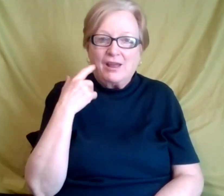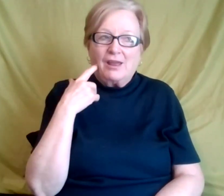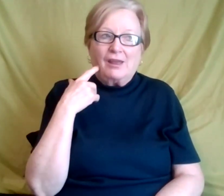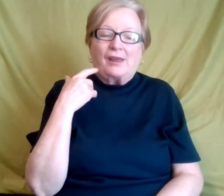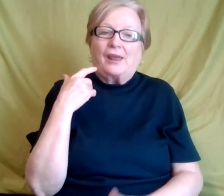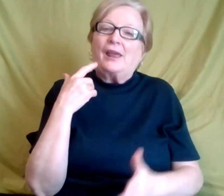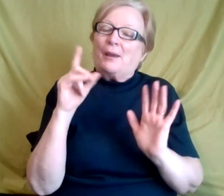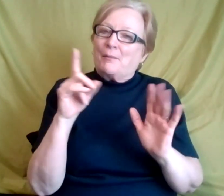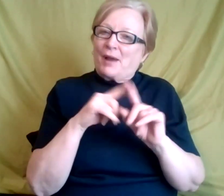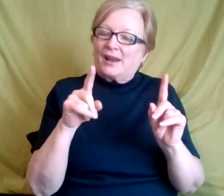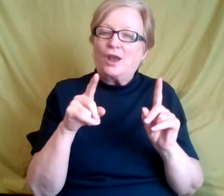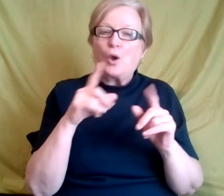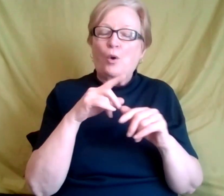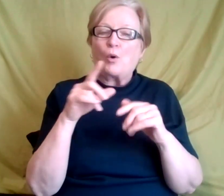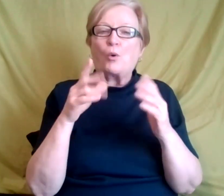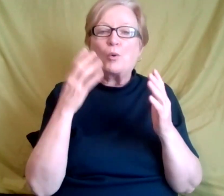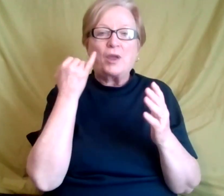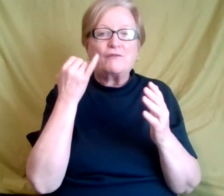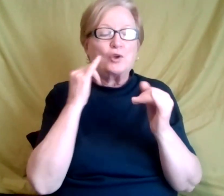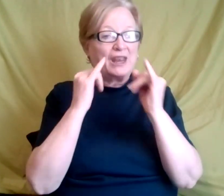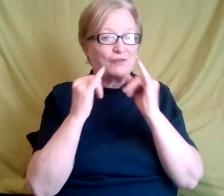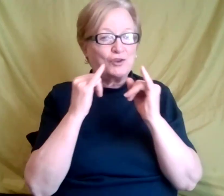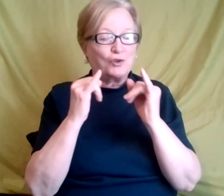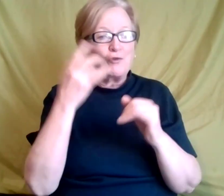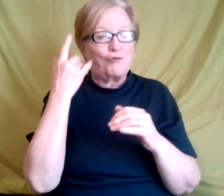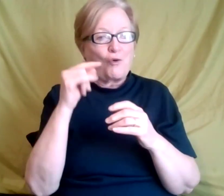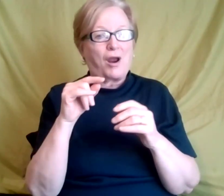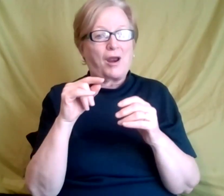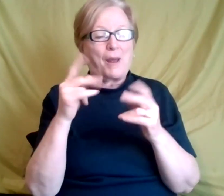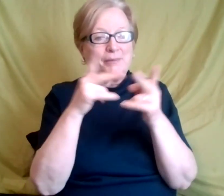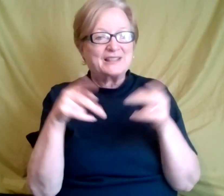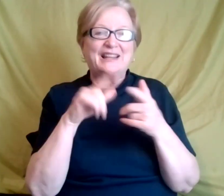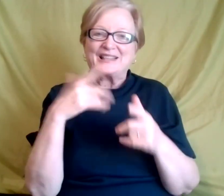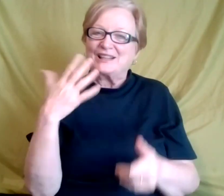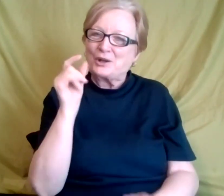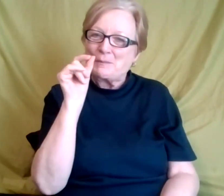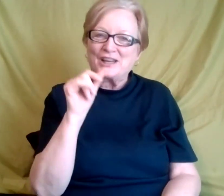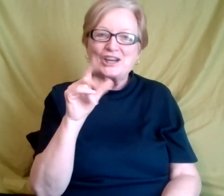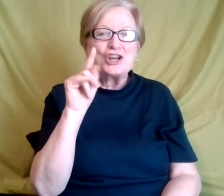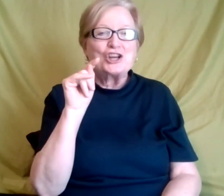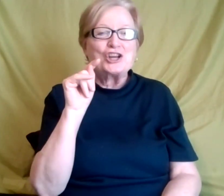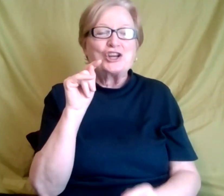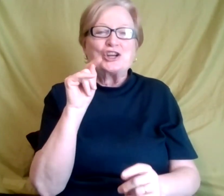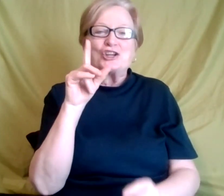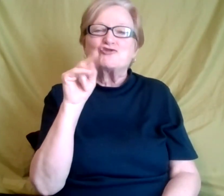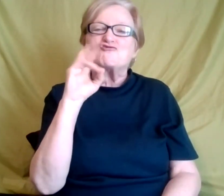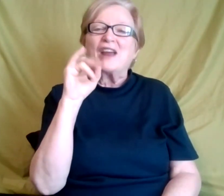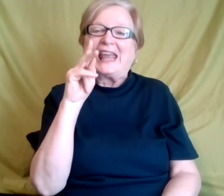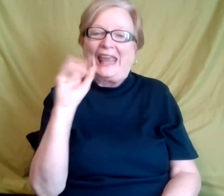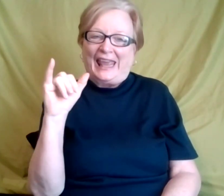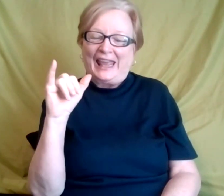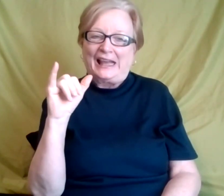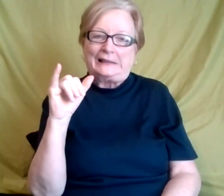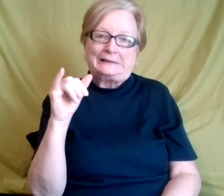interviewed for a position and I, that's a tricky question, uh, because I have done that